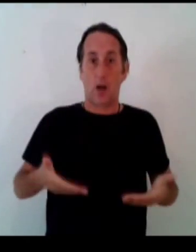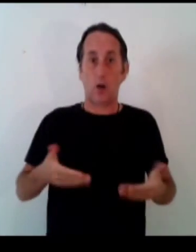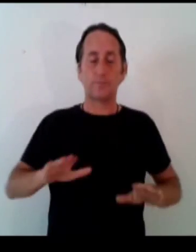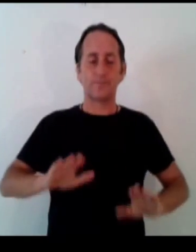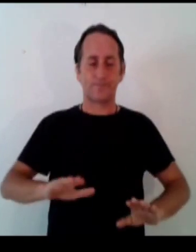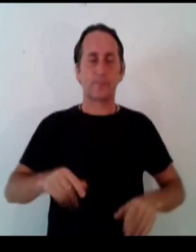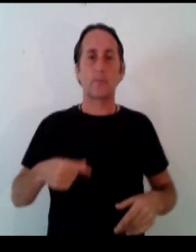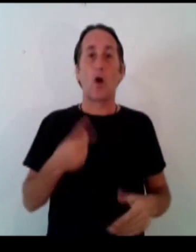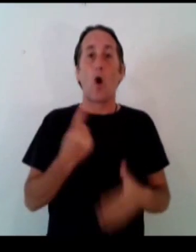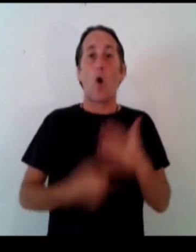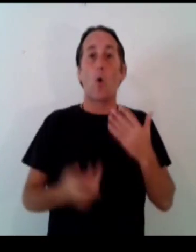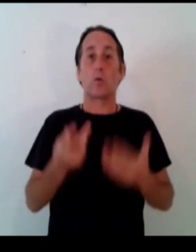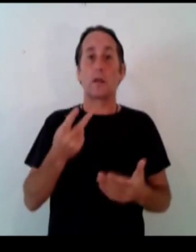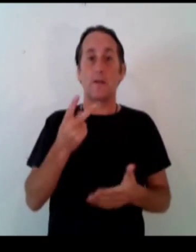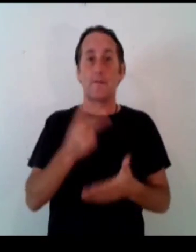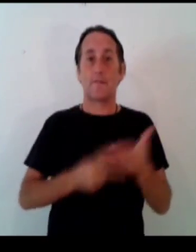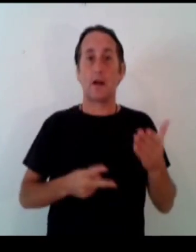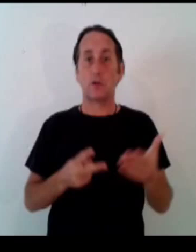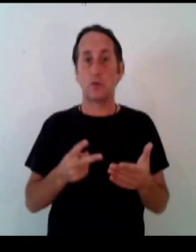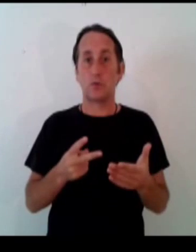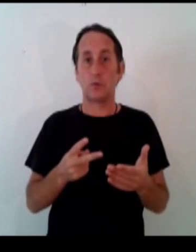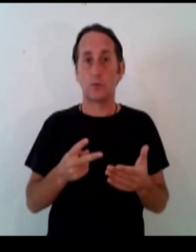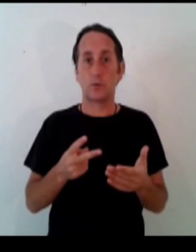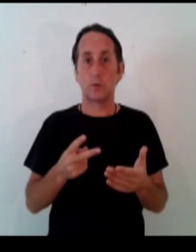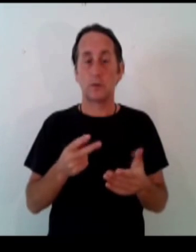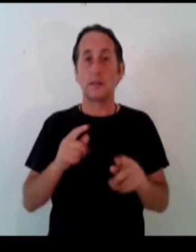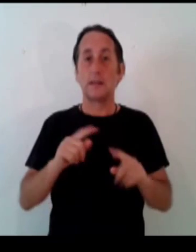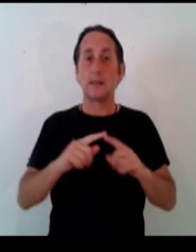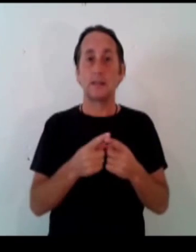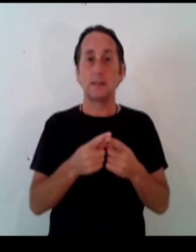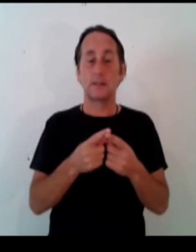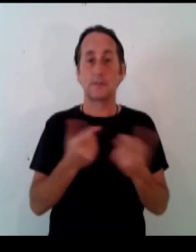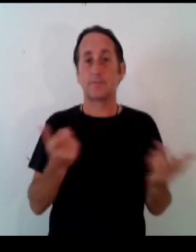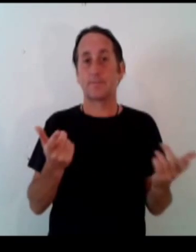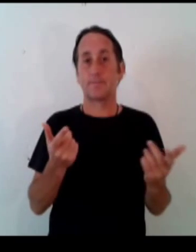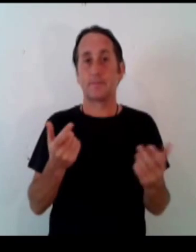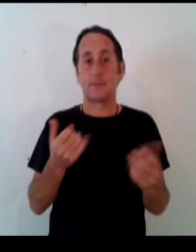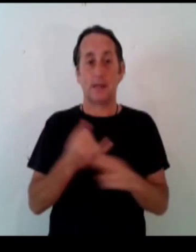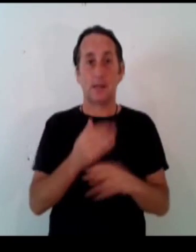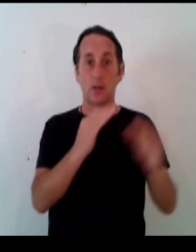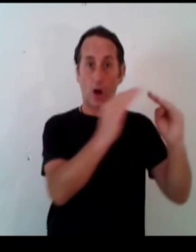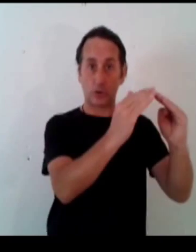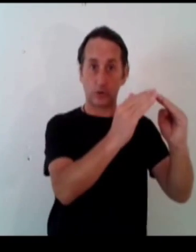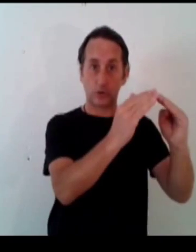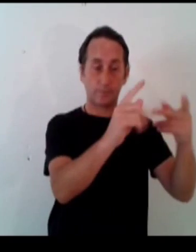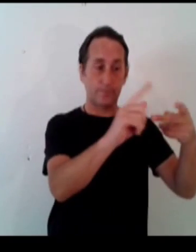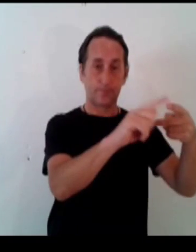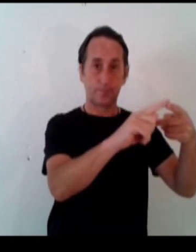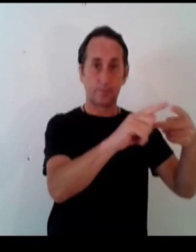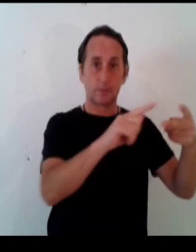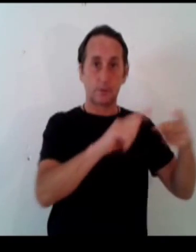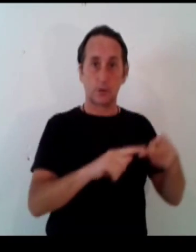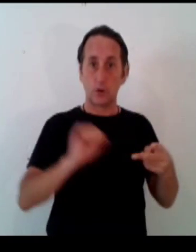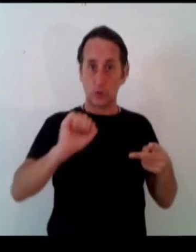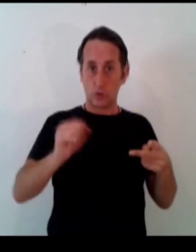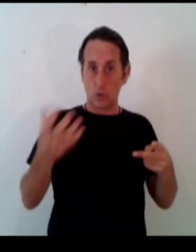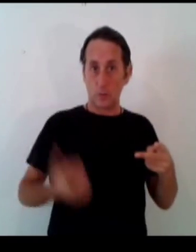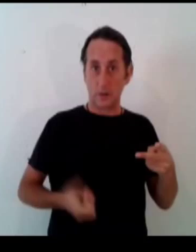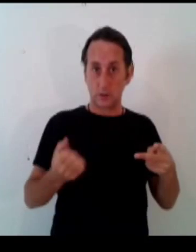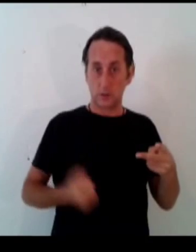the only value is in the house